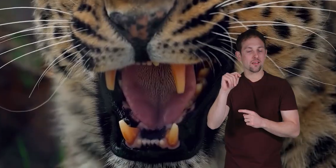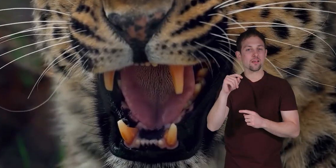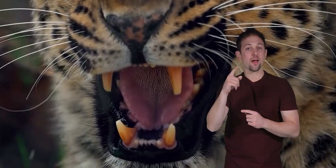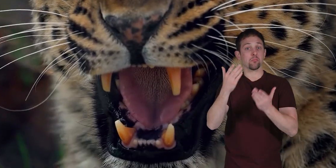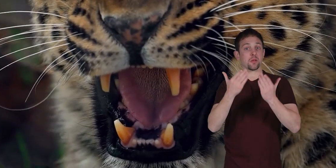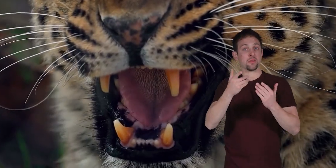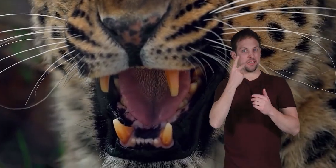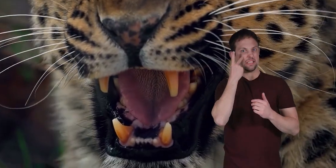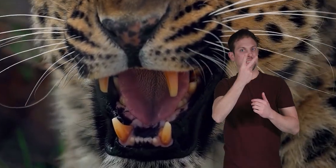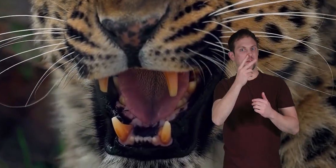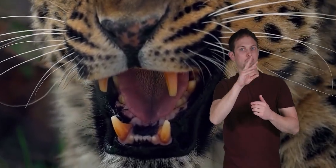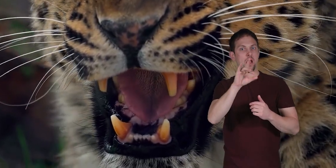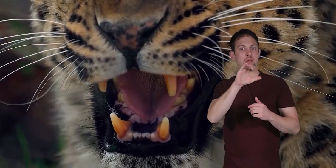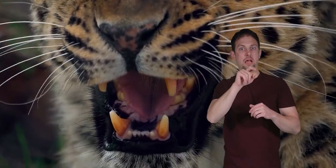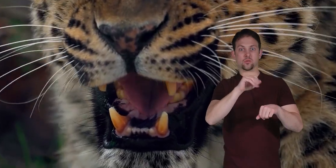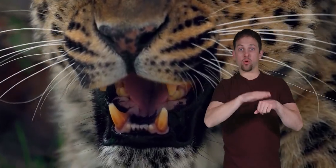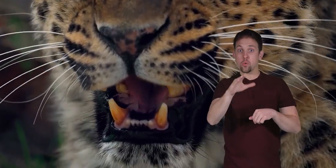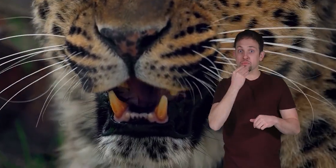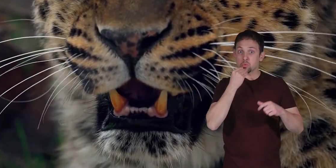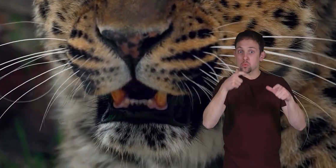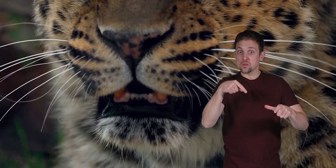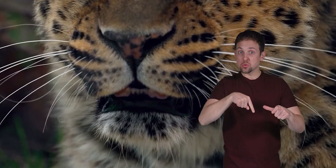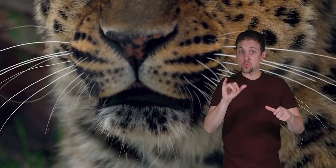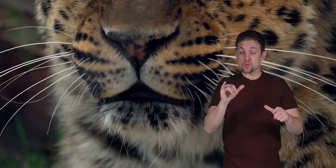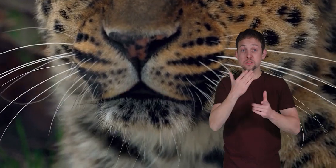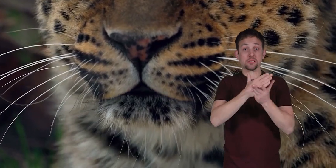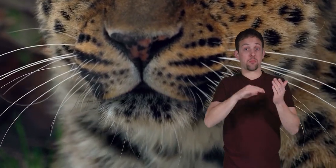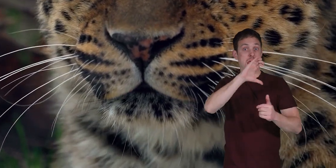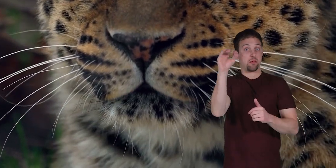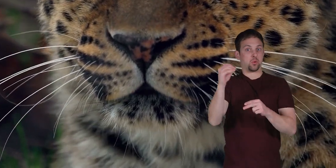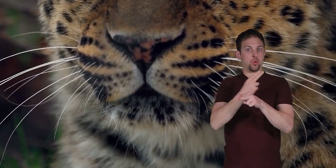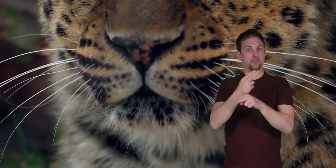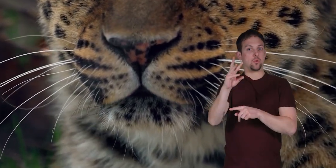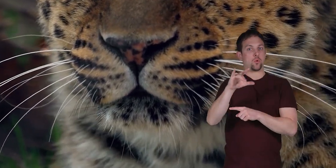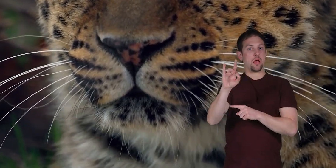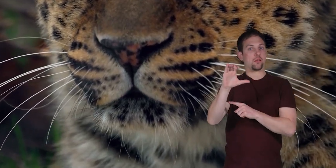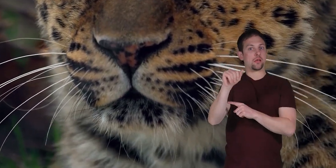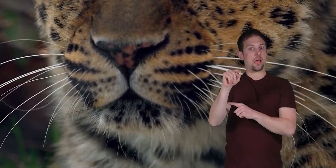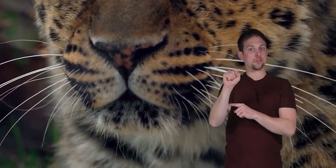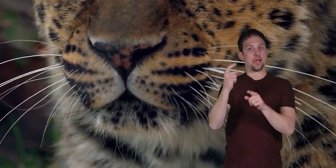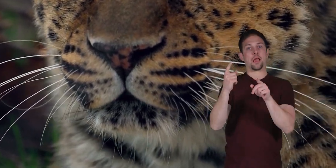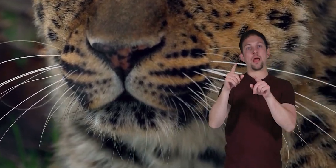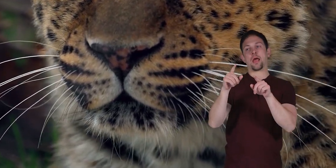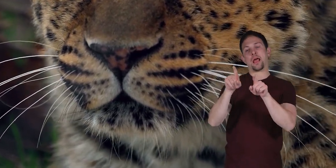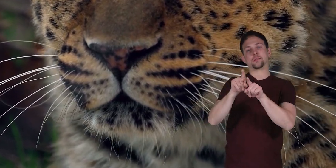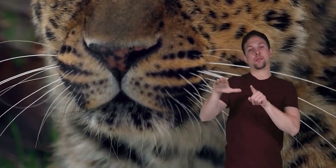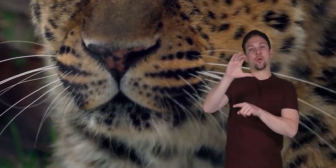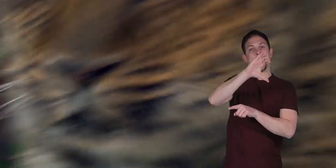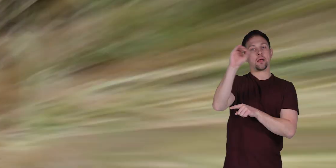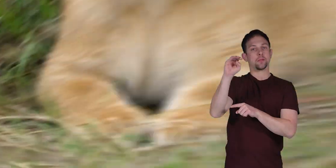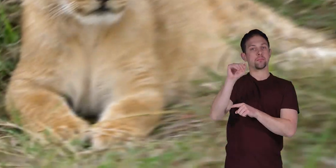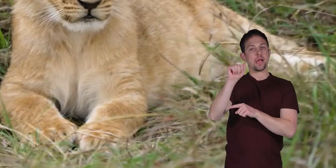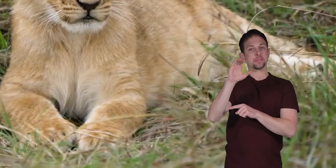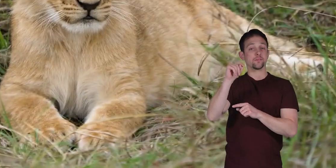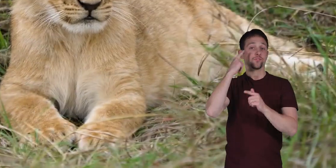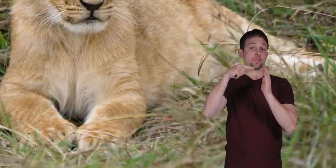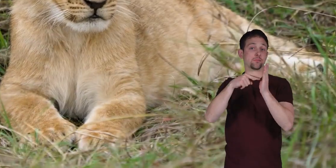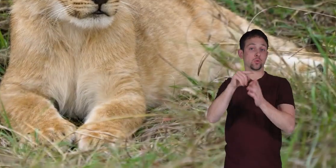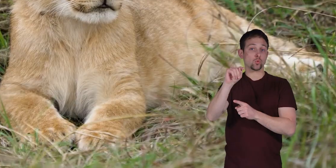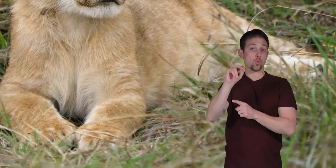you've probably seen wildcats on your food, too. Some companies have used wildcats as their company mascot. For example, Tony the